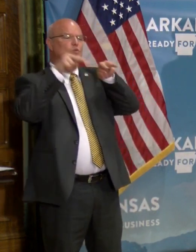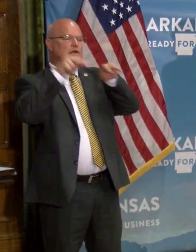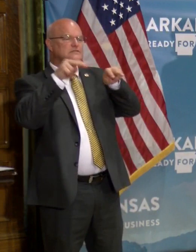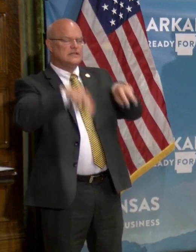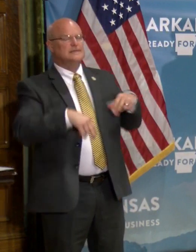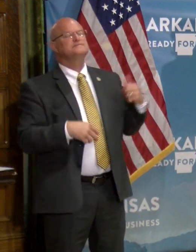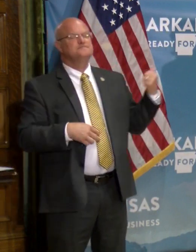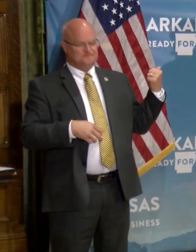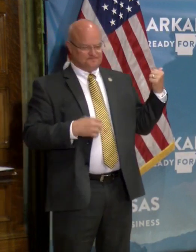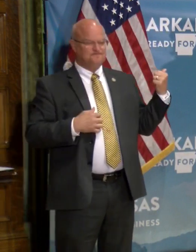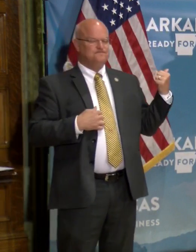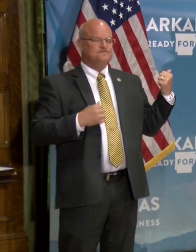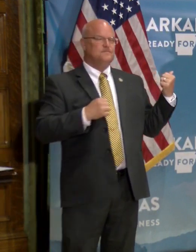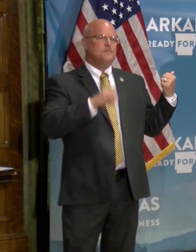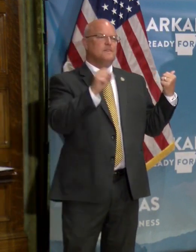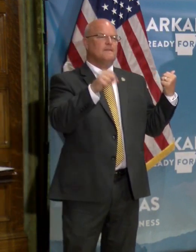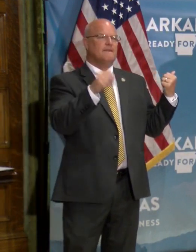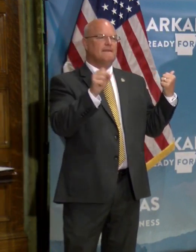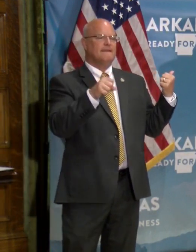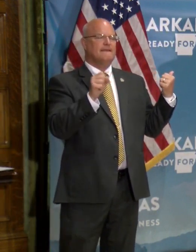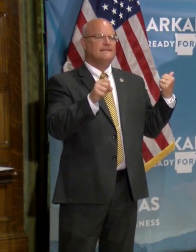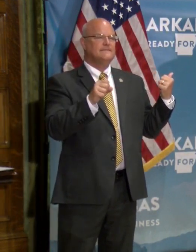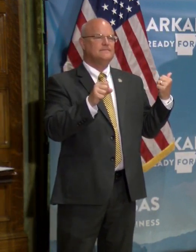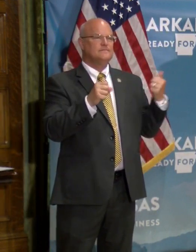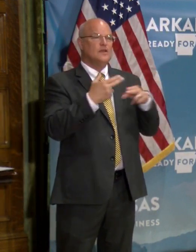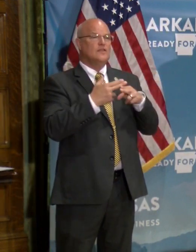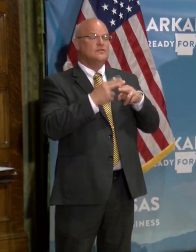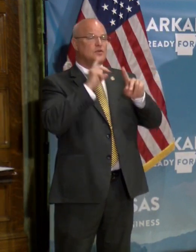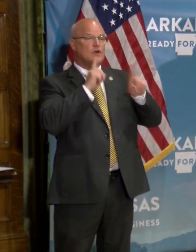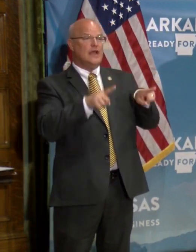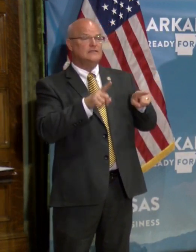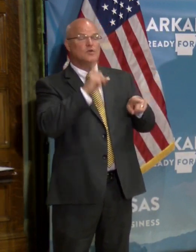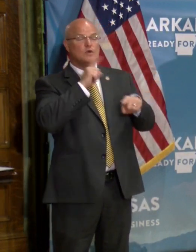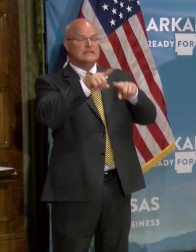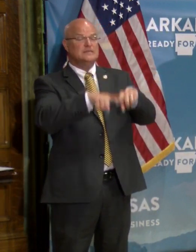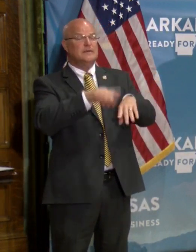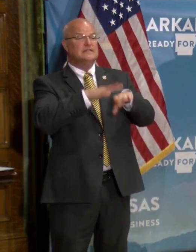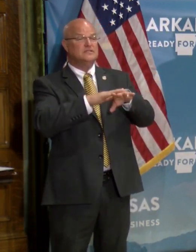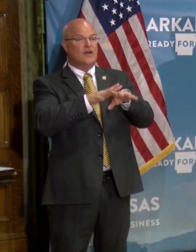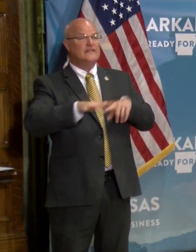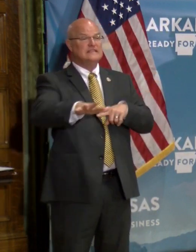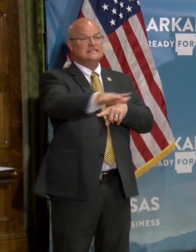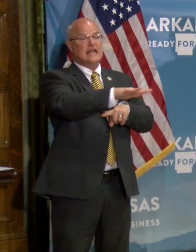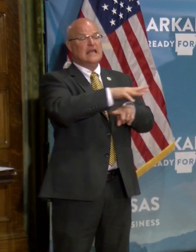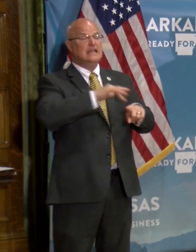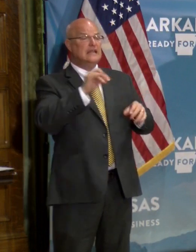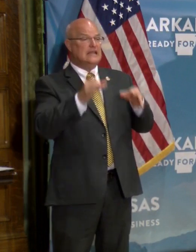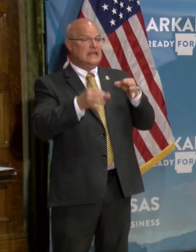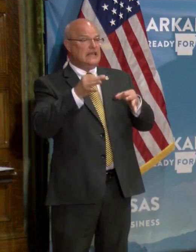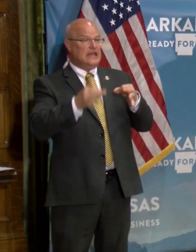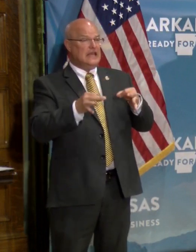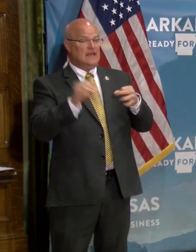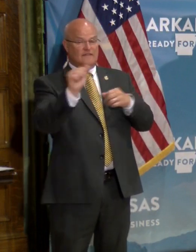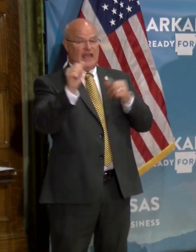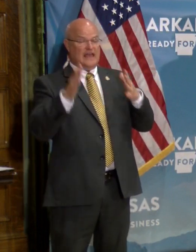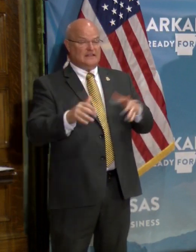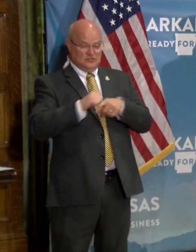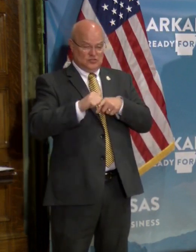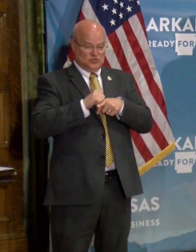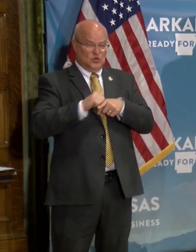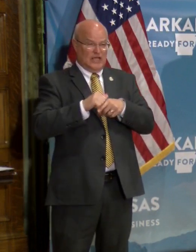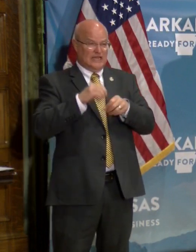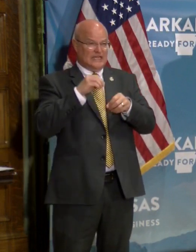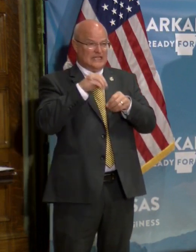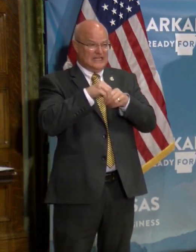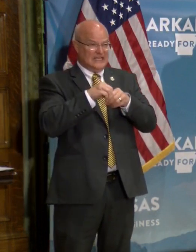Yes. Um, uh, the short answer is it really depends on the setting. If, uh, if athletes are training